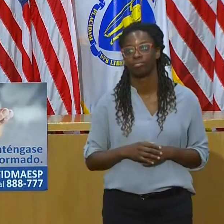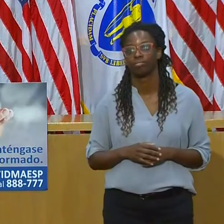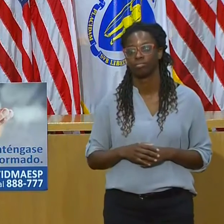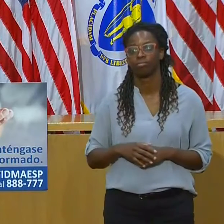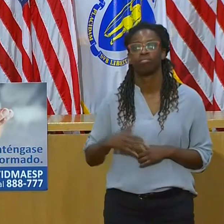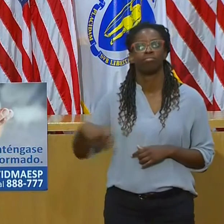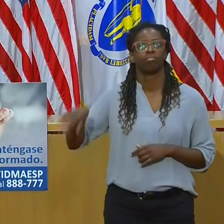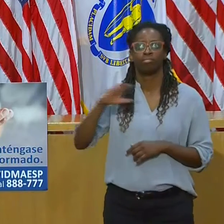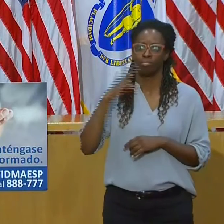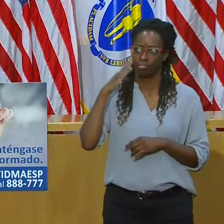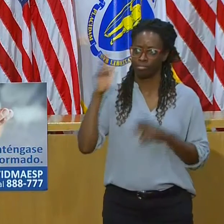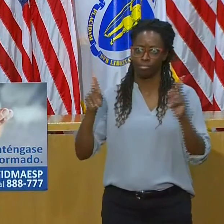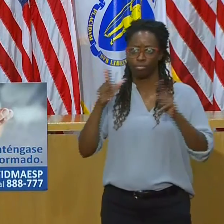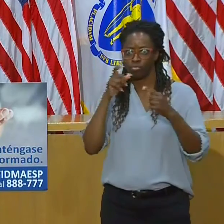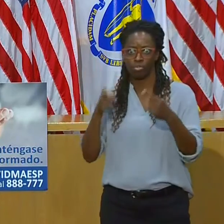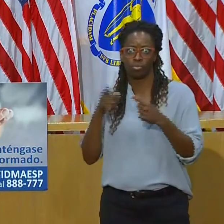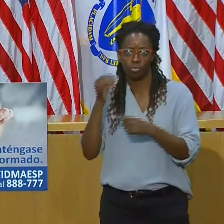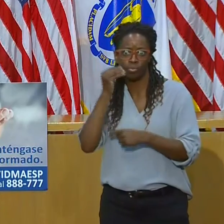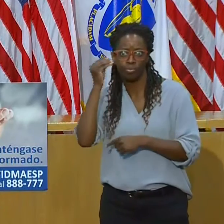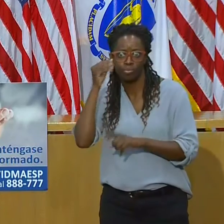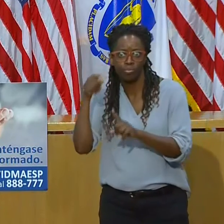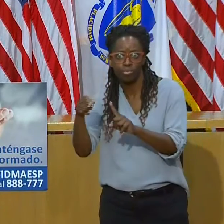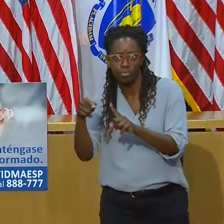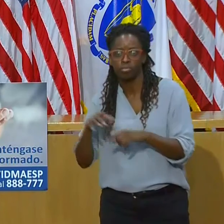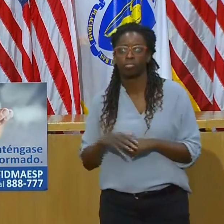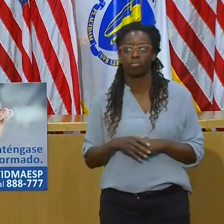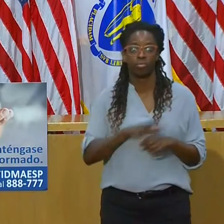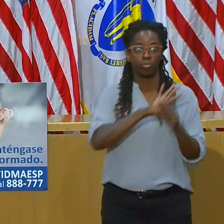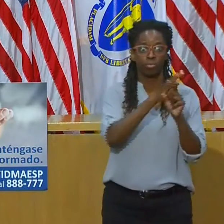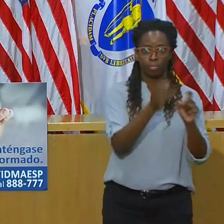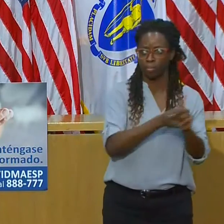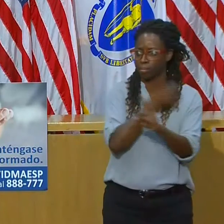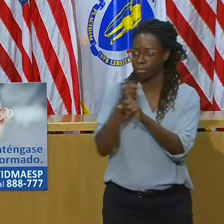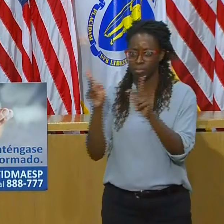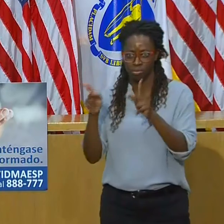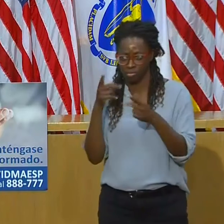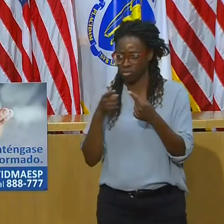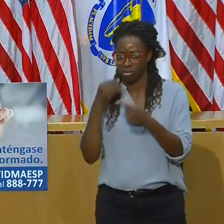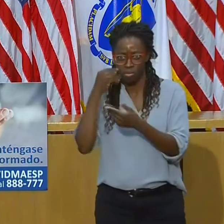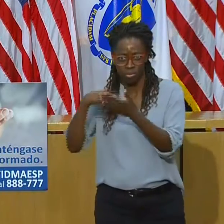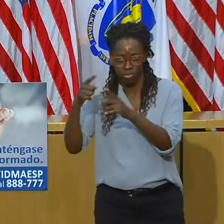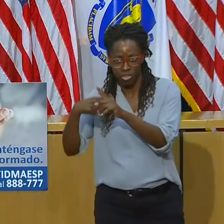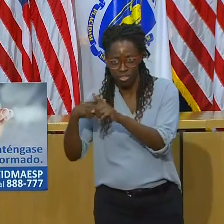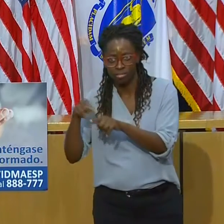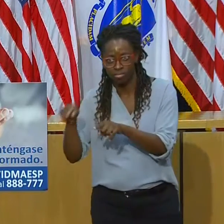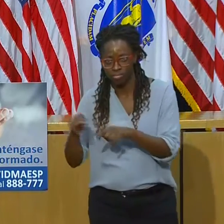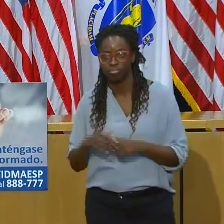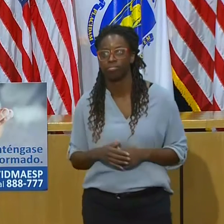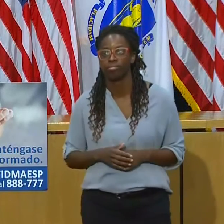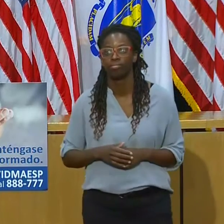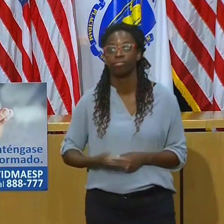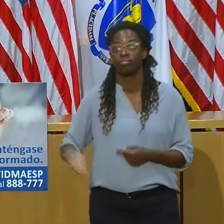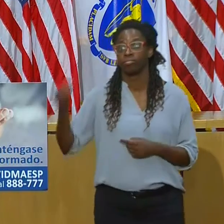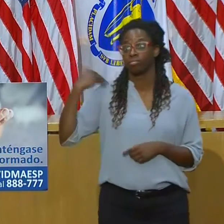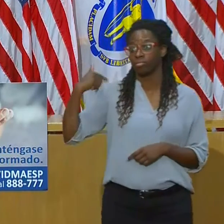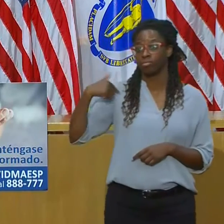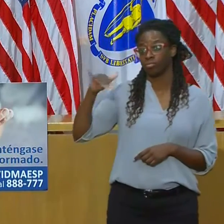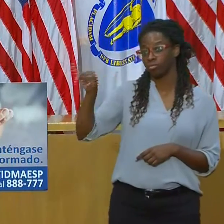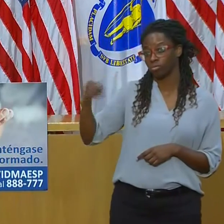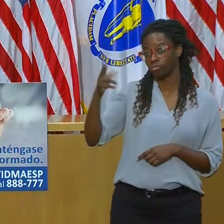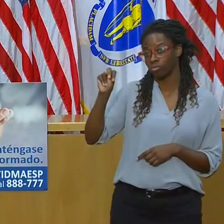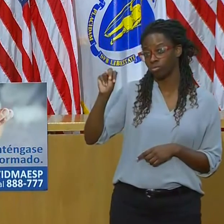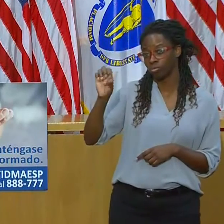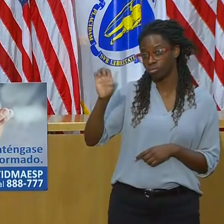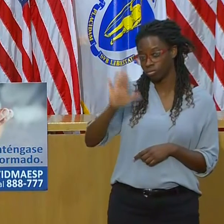been exacerbated by this pandemic. In June, we created a $20 million emergency rental and mortgage assistance